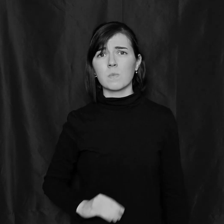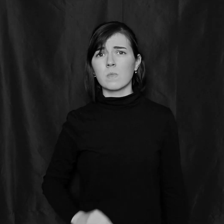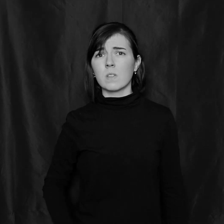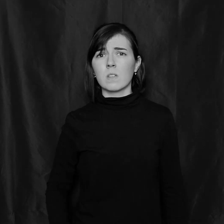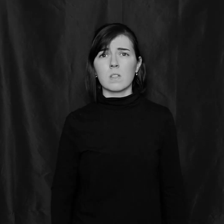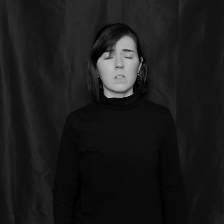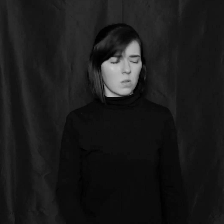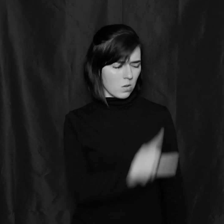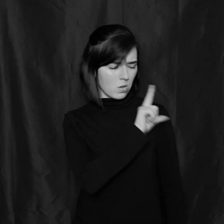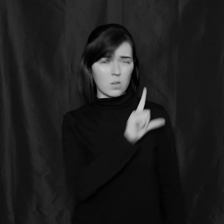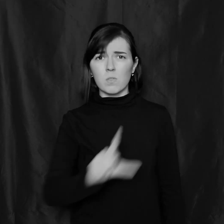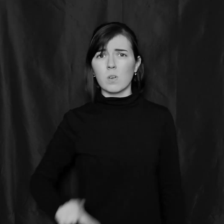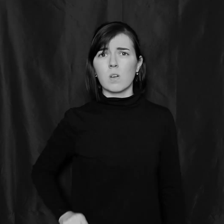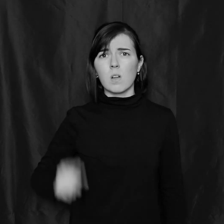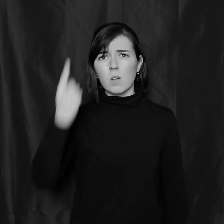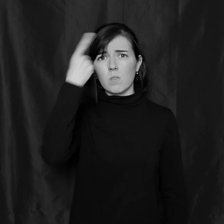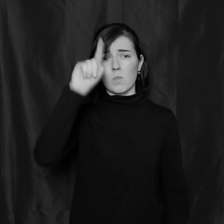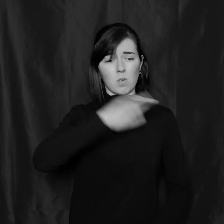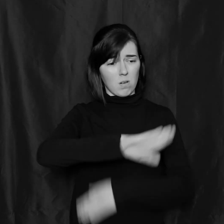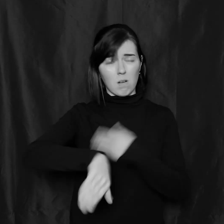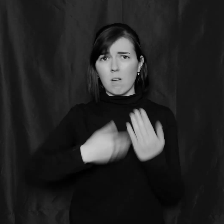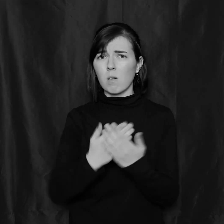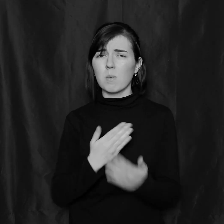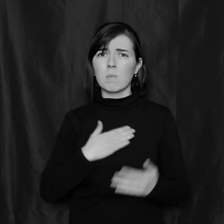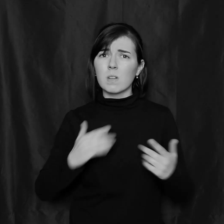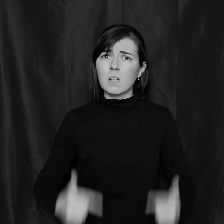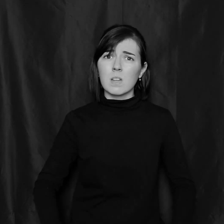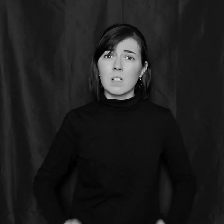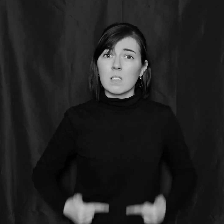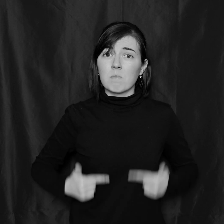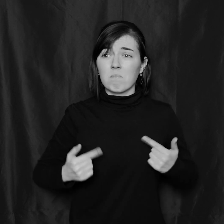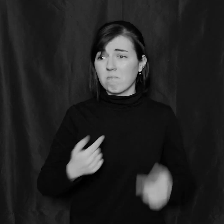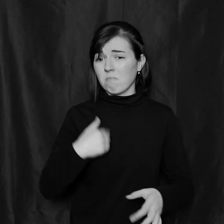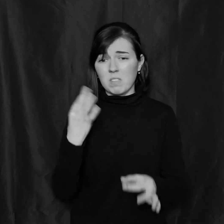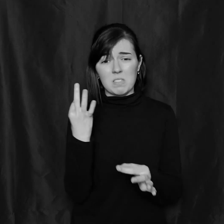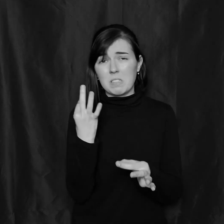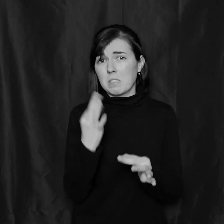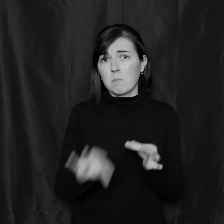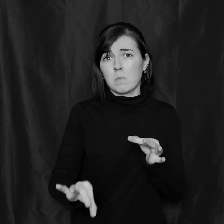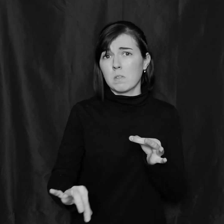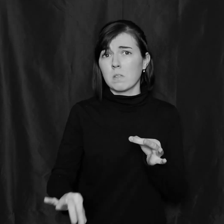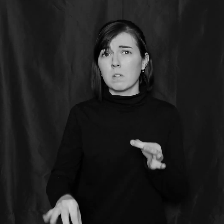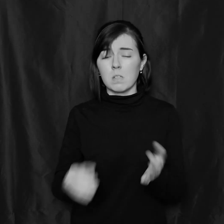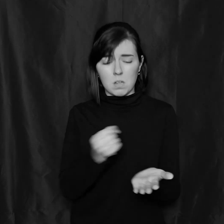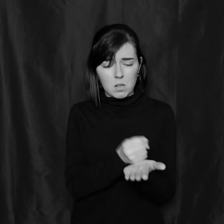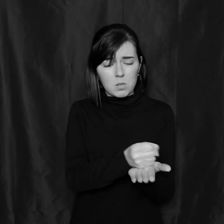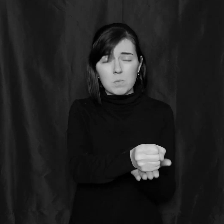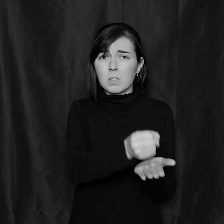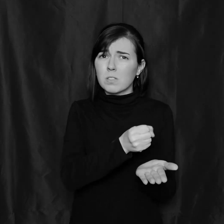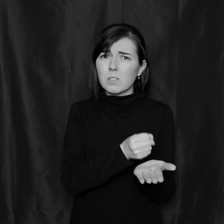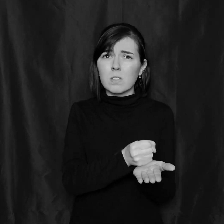Lord, for all my life I've been a simple carpenter.